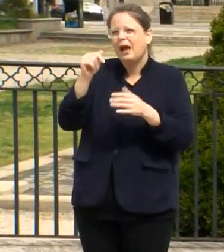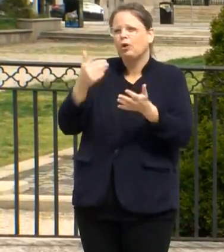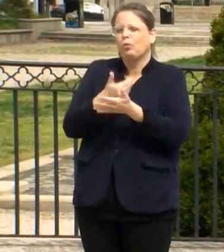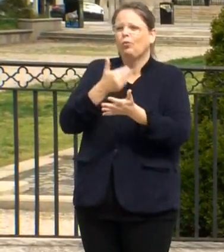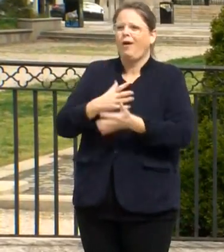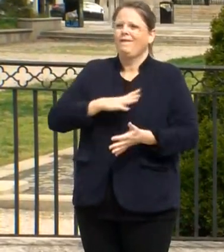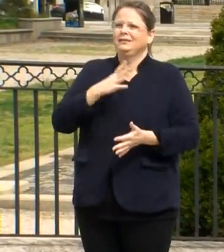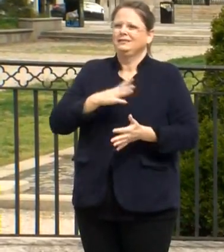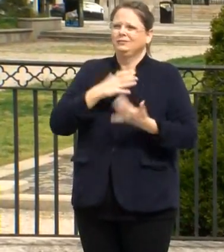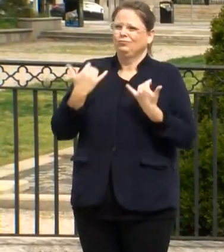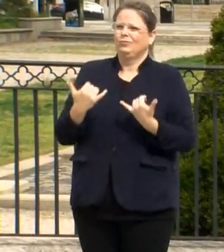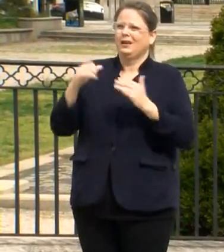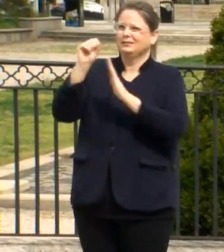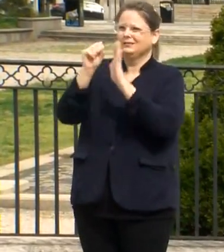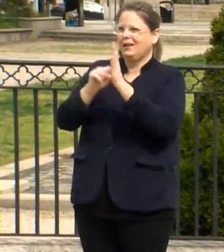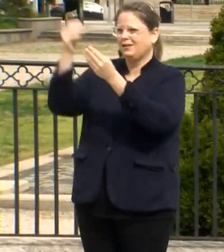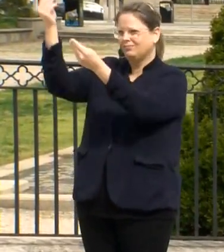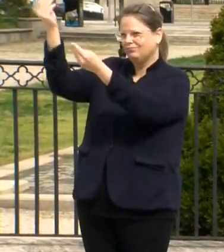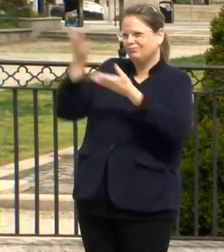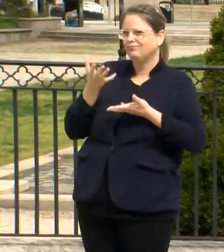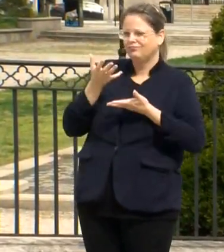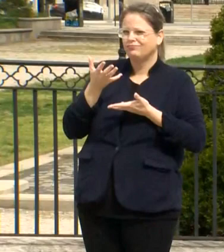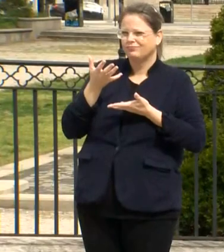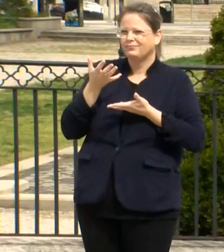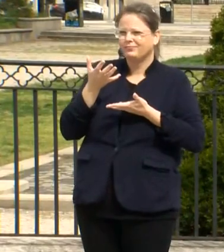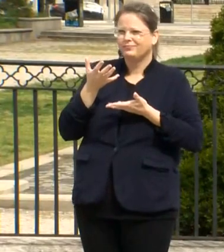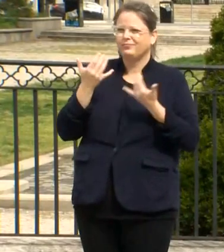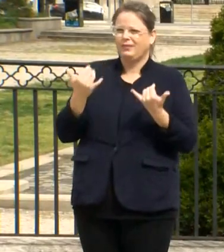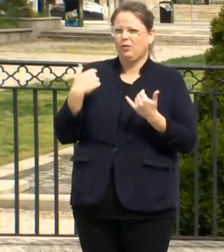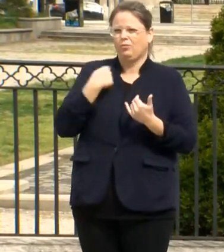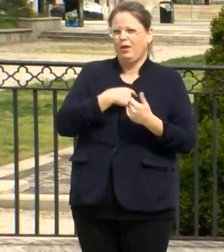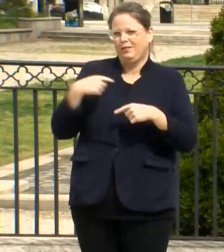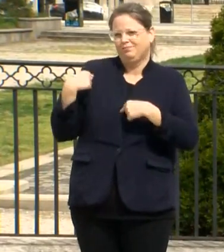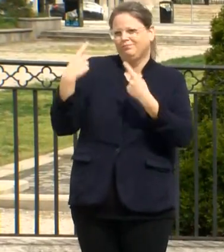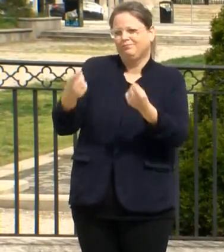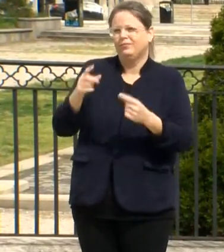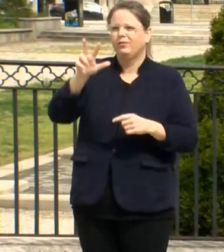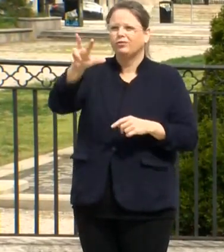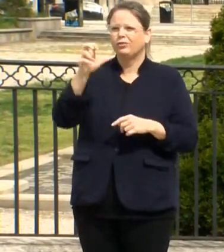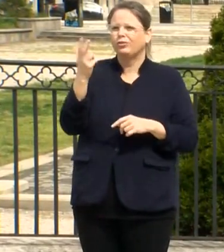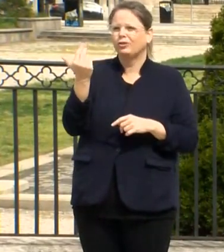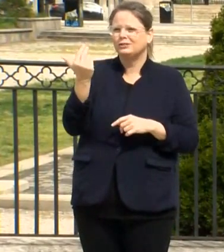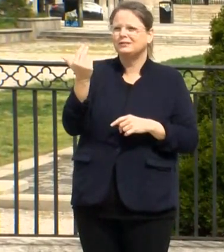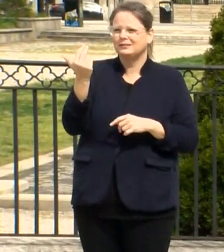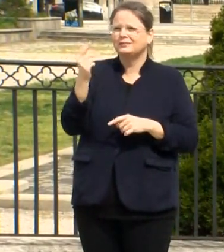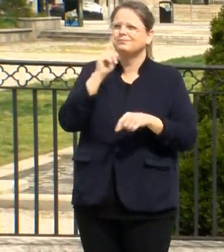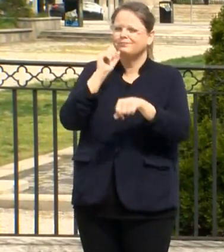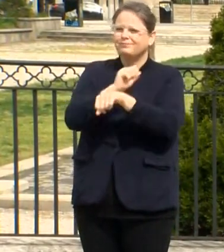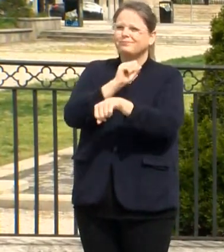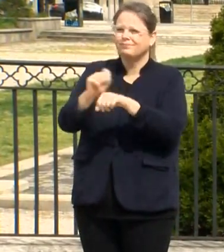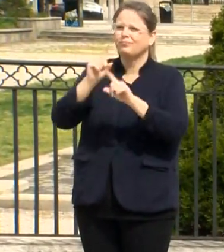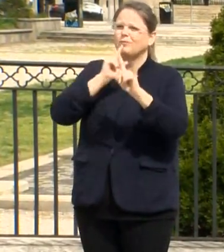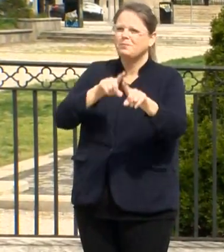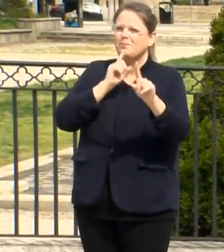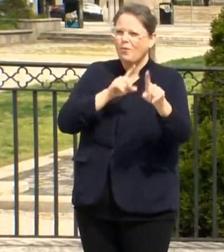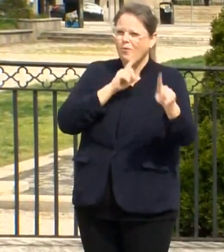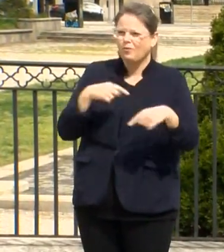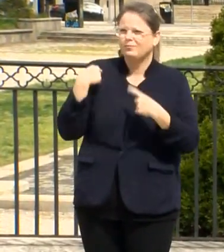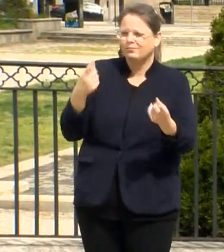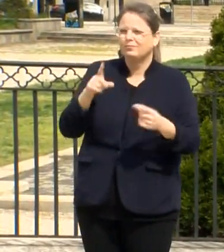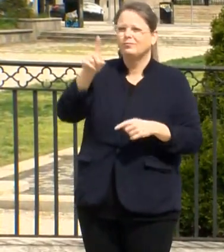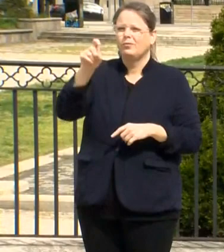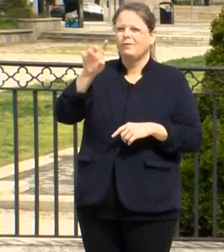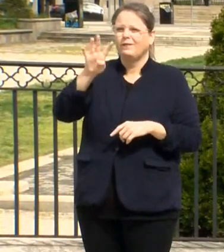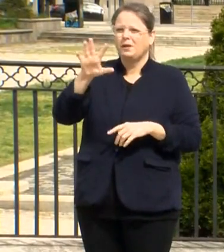As of this morning, the city has 313 reported cases, 145 people hospitalized with